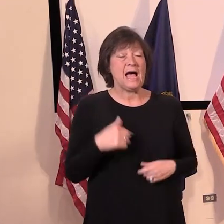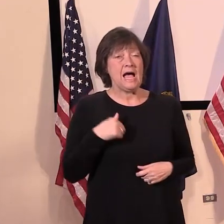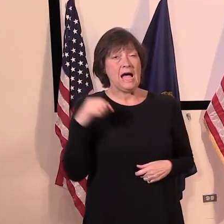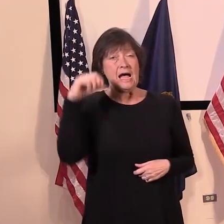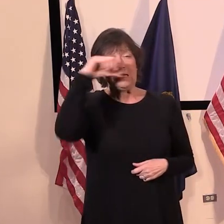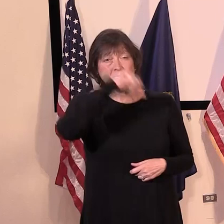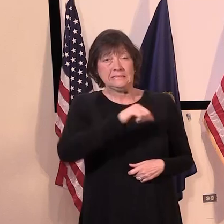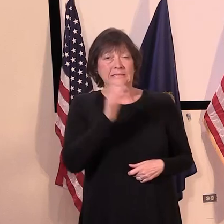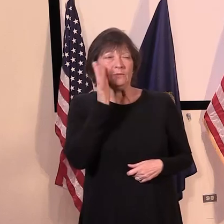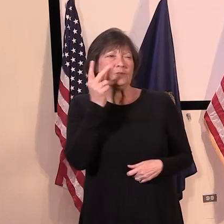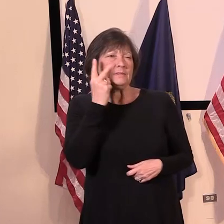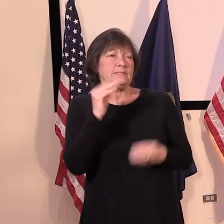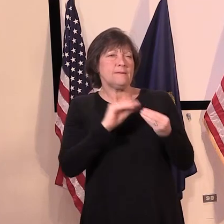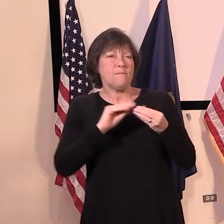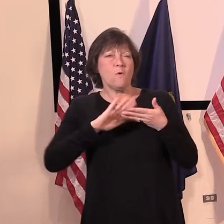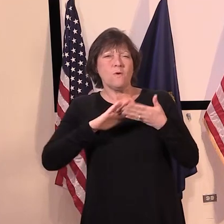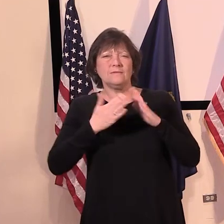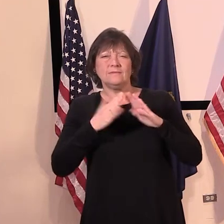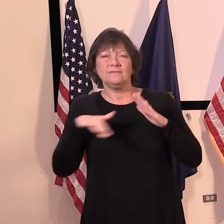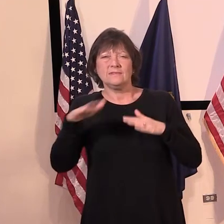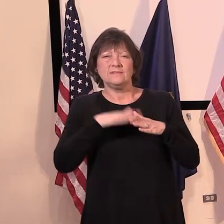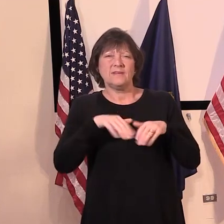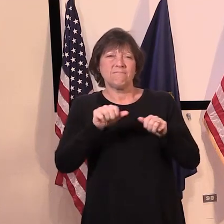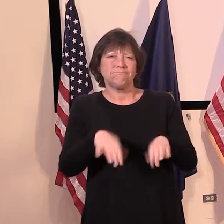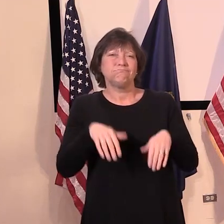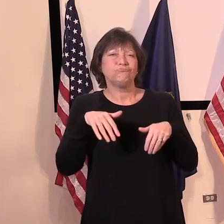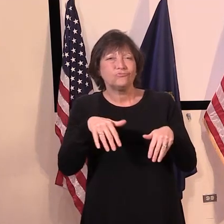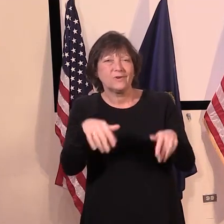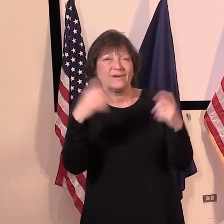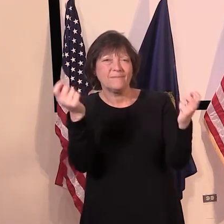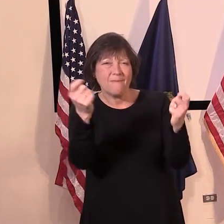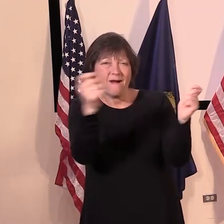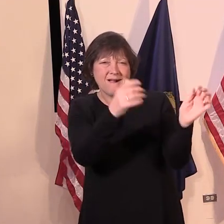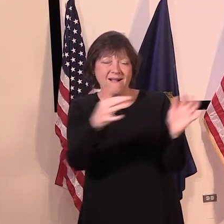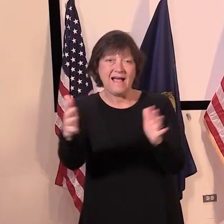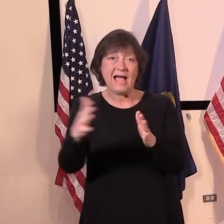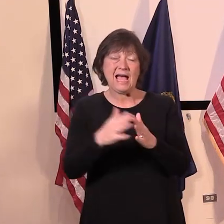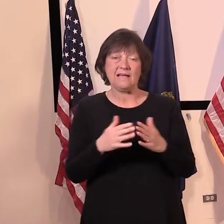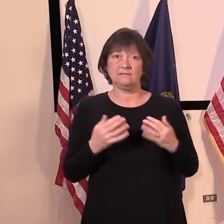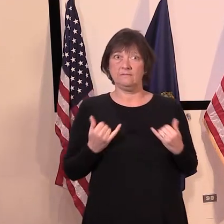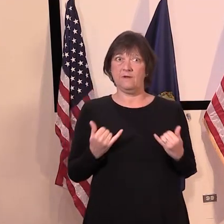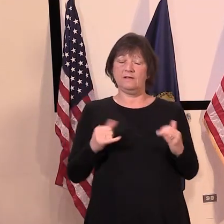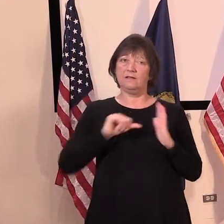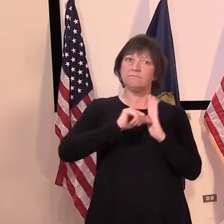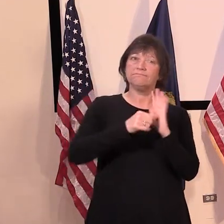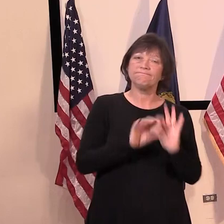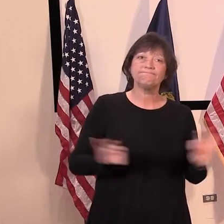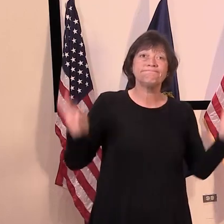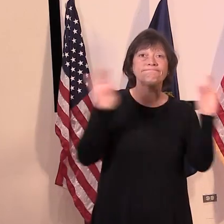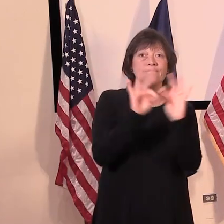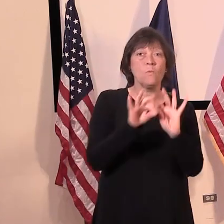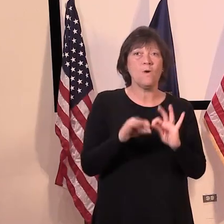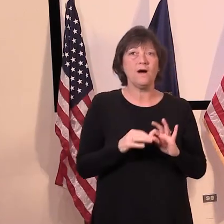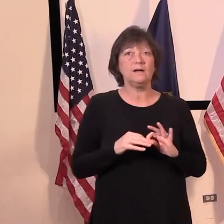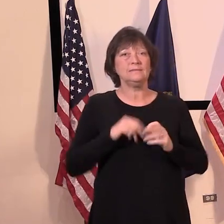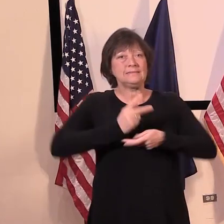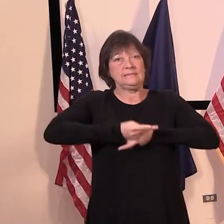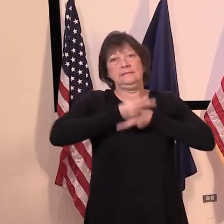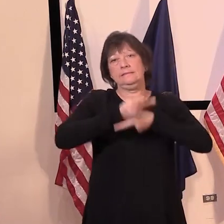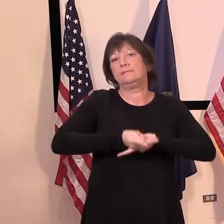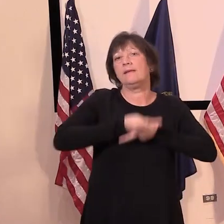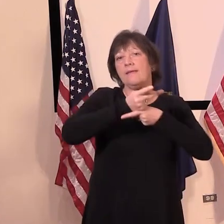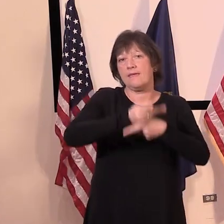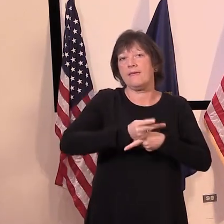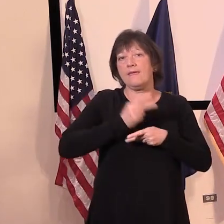expect we'll see more of that as time moves on. But again, I can't stress enough, this moderate approach,